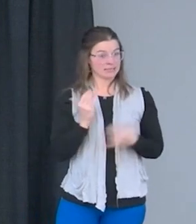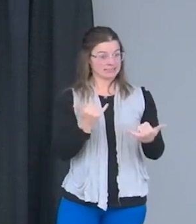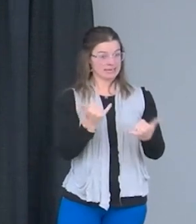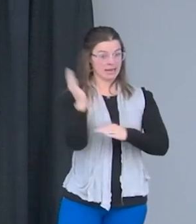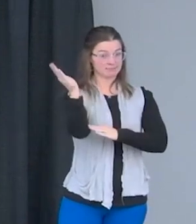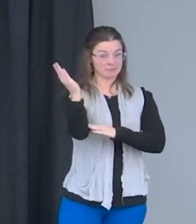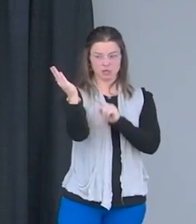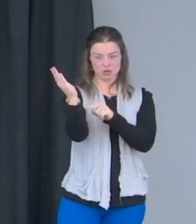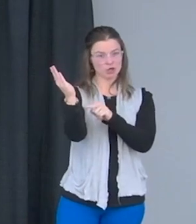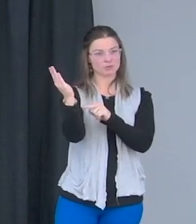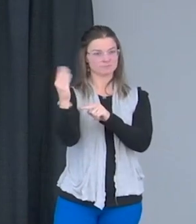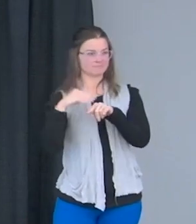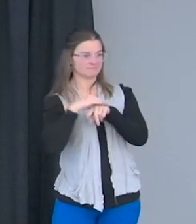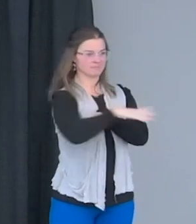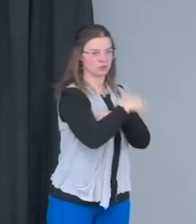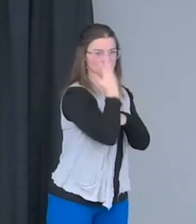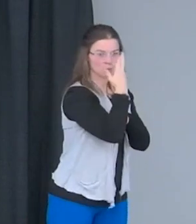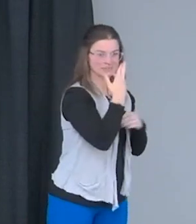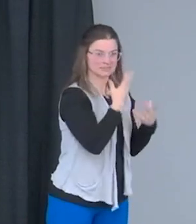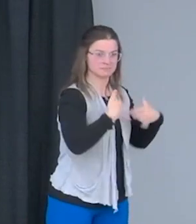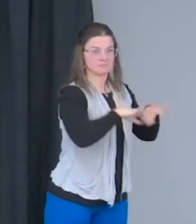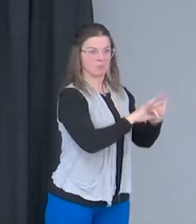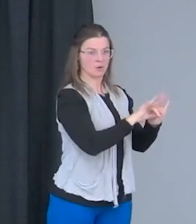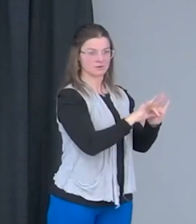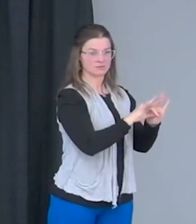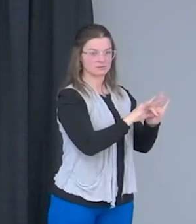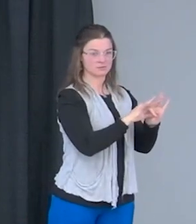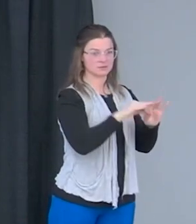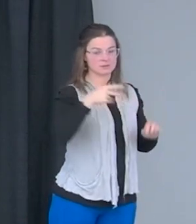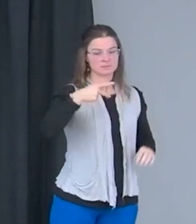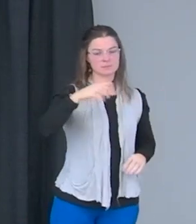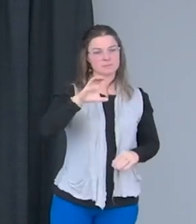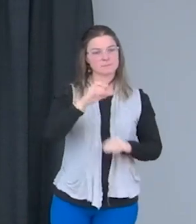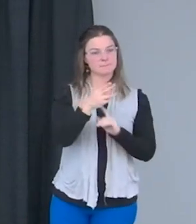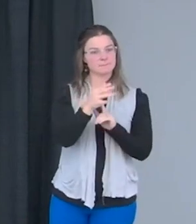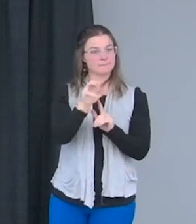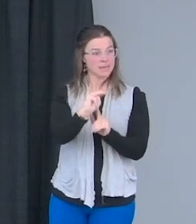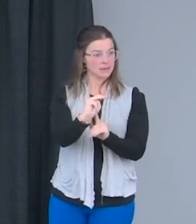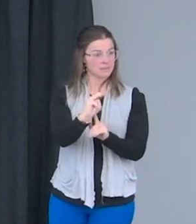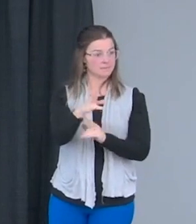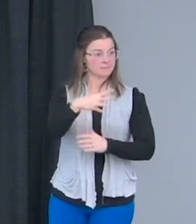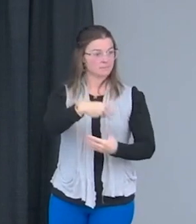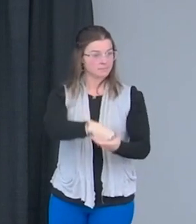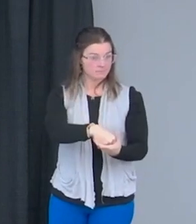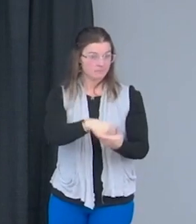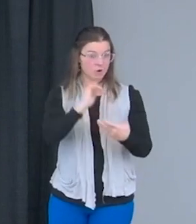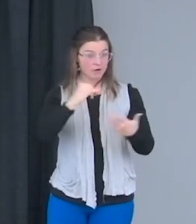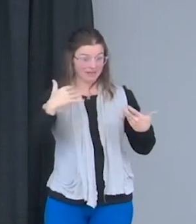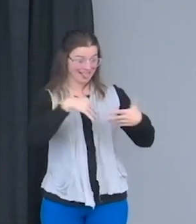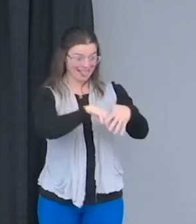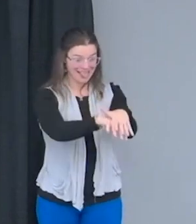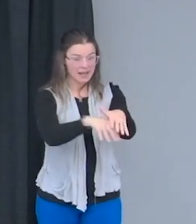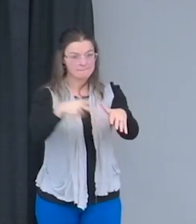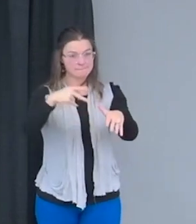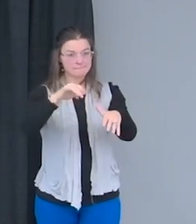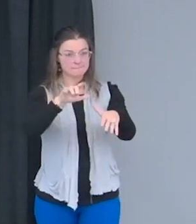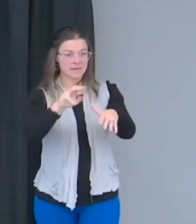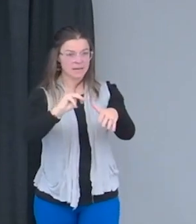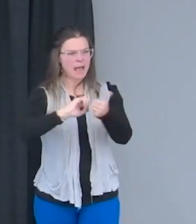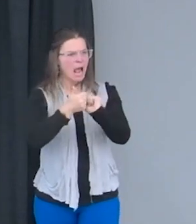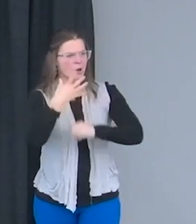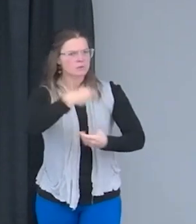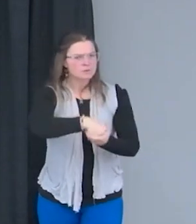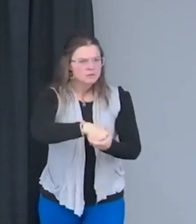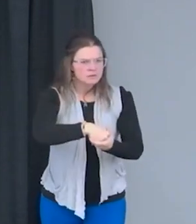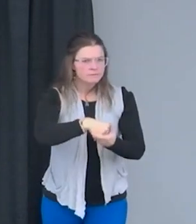important. Part of the role that Peckham plays in that integration between physical and mental